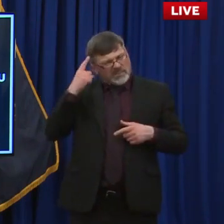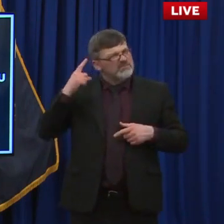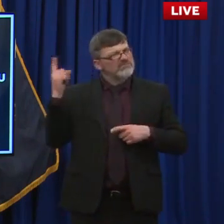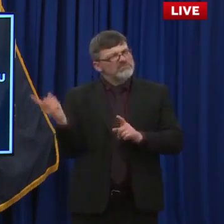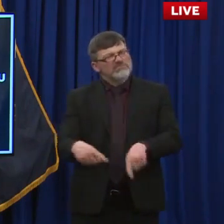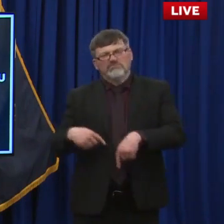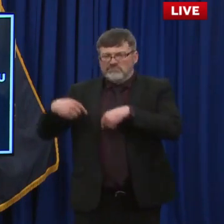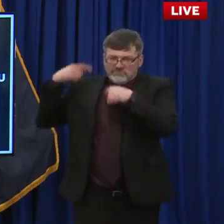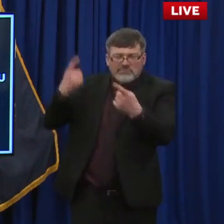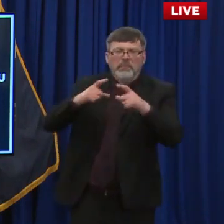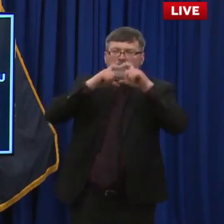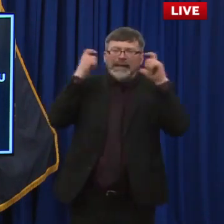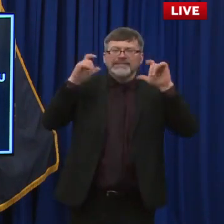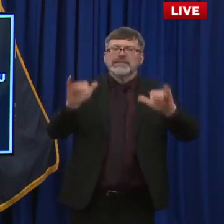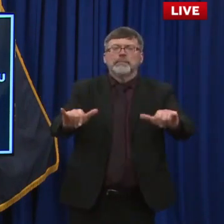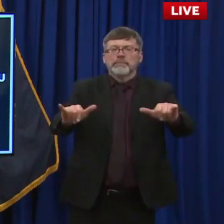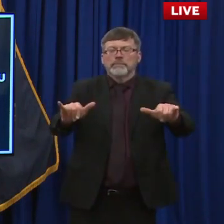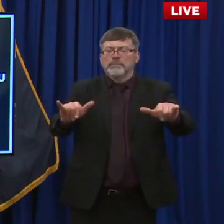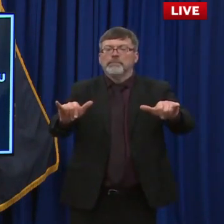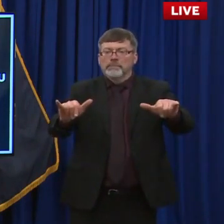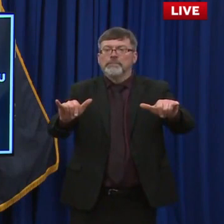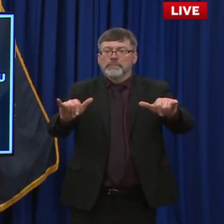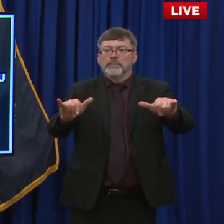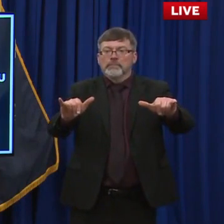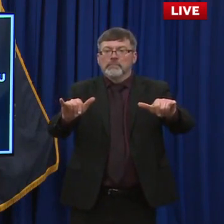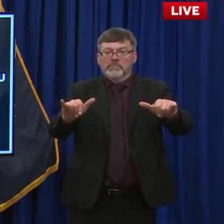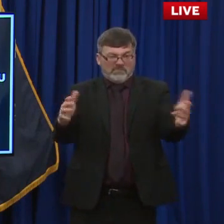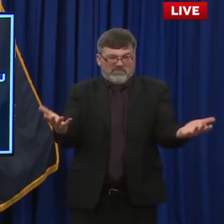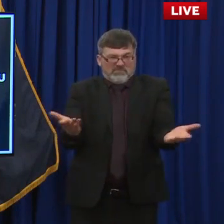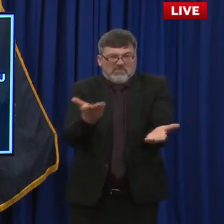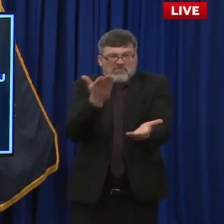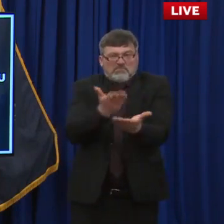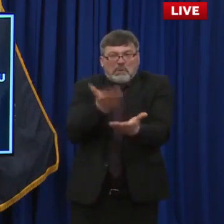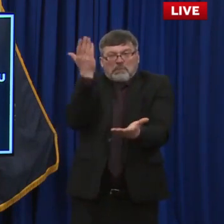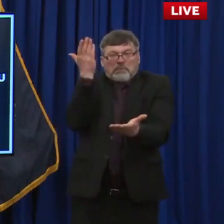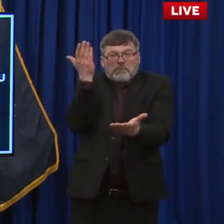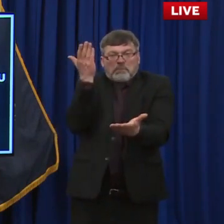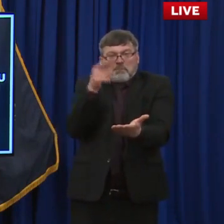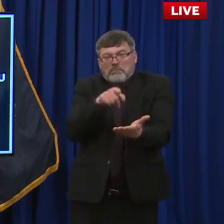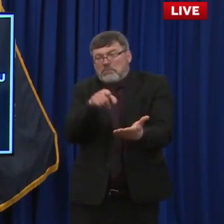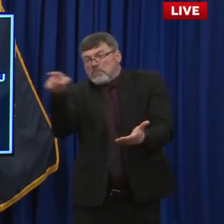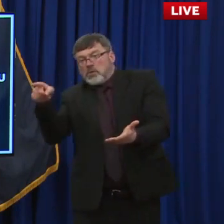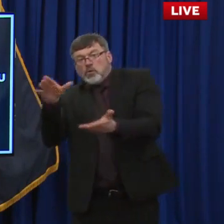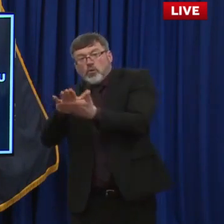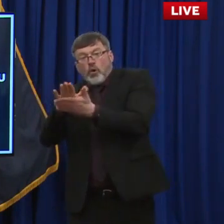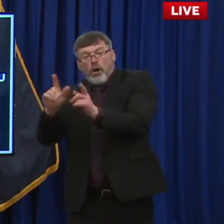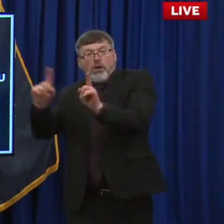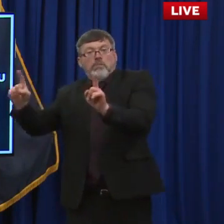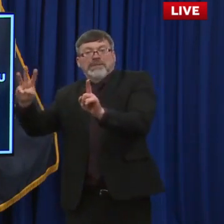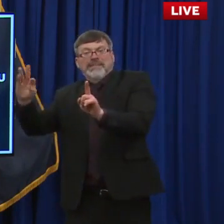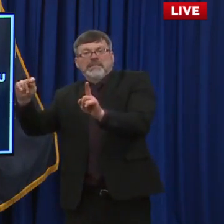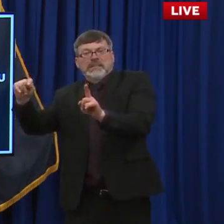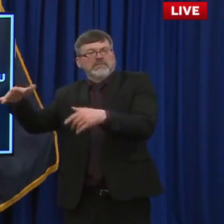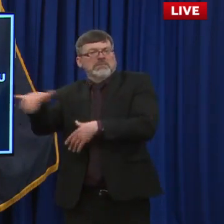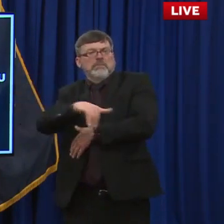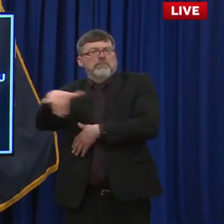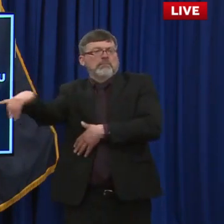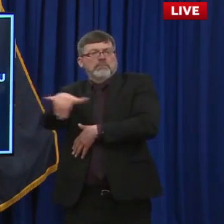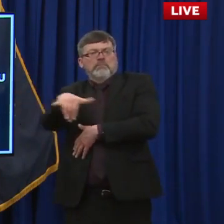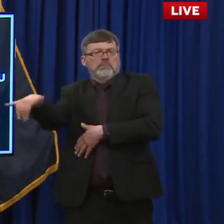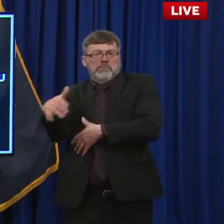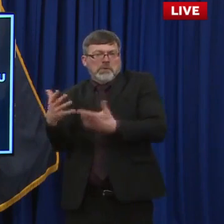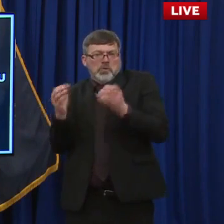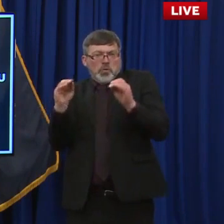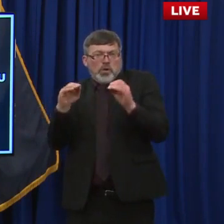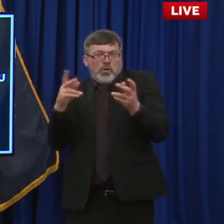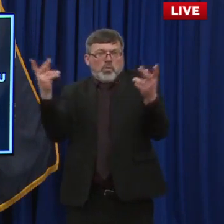this is exactly the type of situation that the study out of Massachusetts, um, has evaluated and found no difference in infection rates based on physical